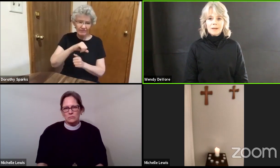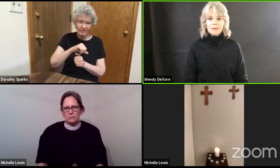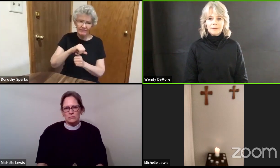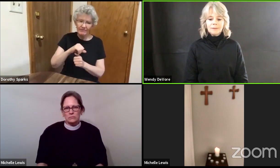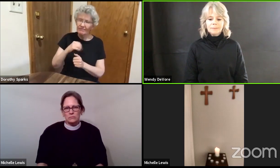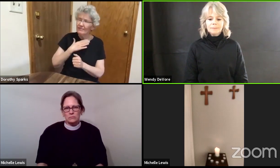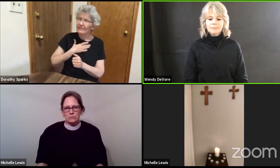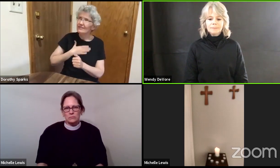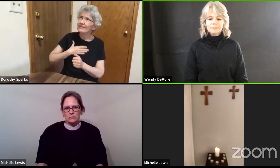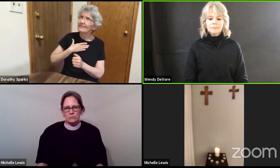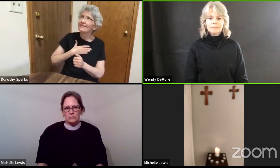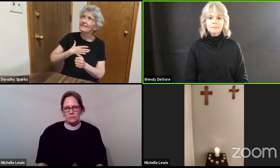another.